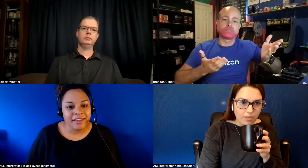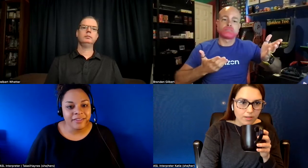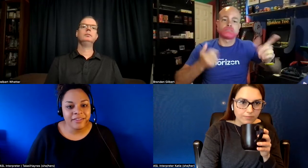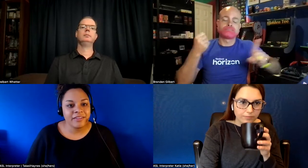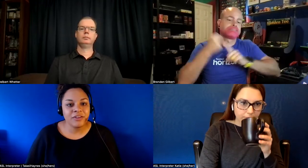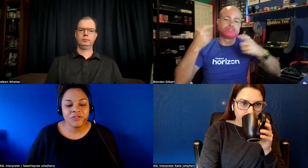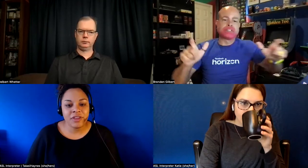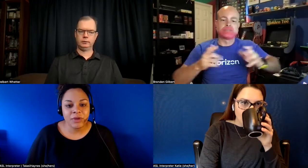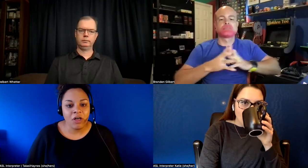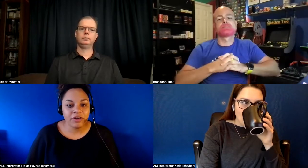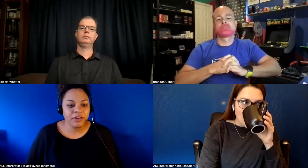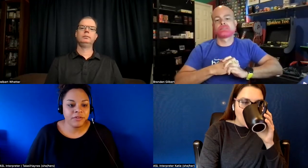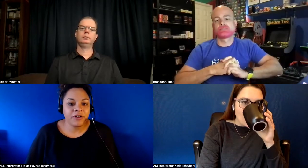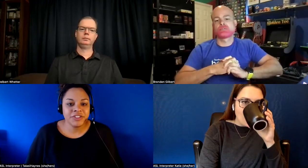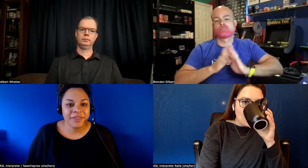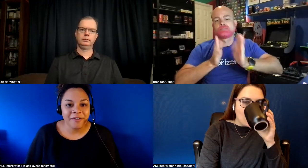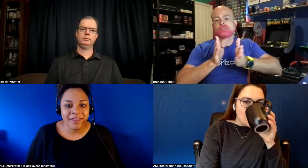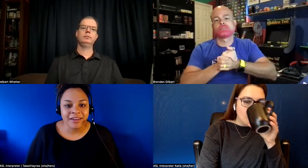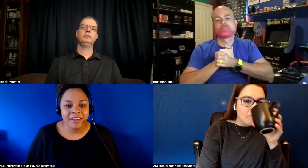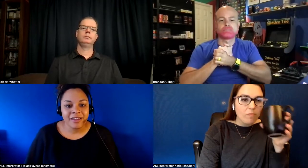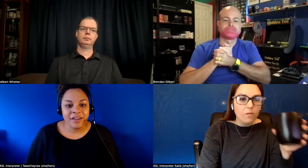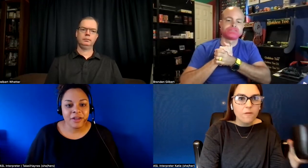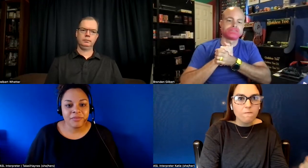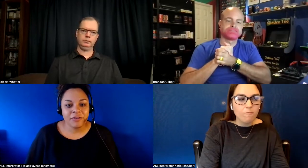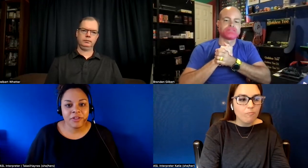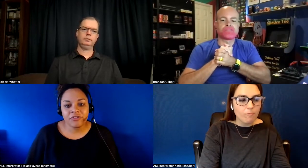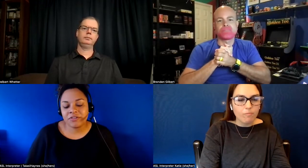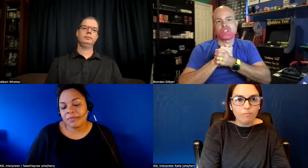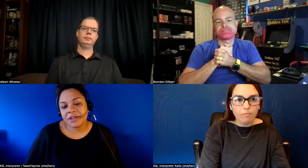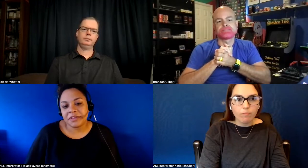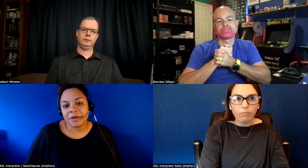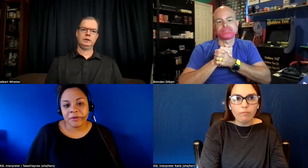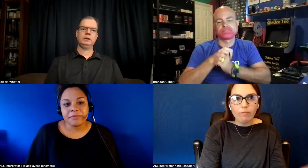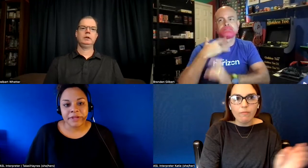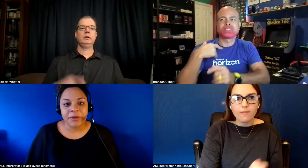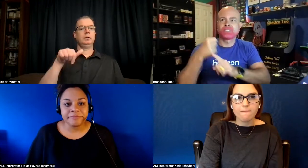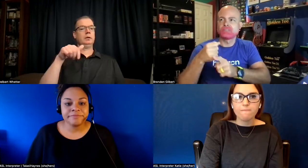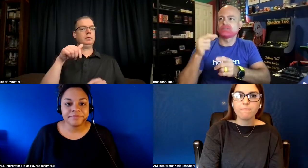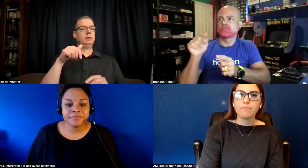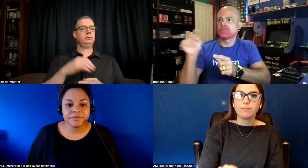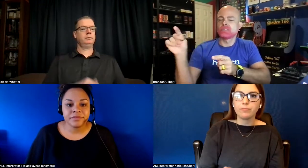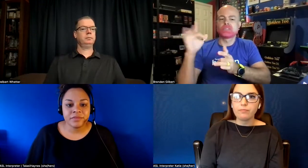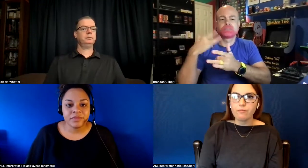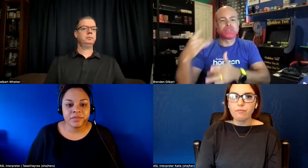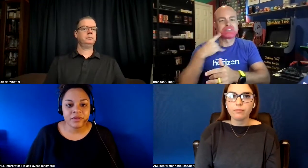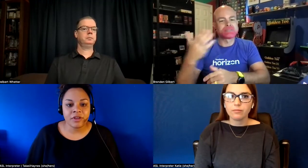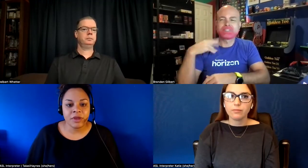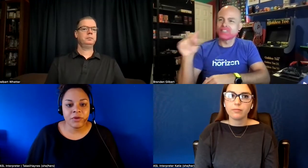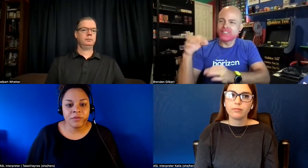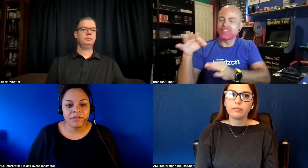this is a huge thing we all couldn't even function without that um so that's just something to think about as well um and we we've